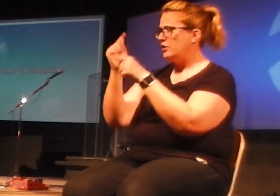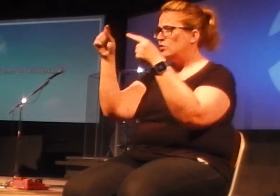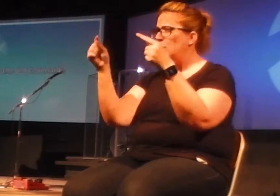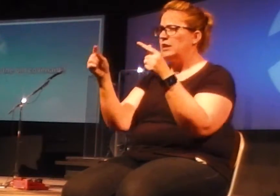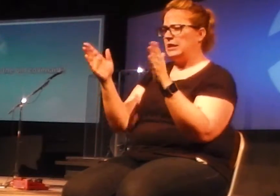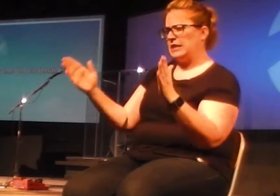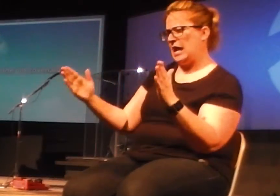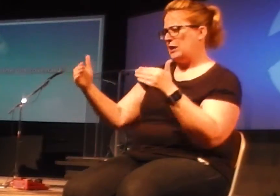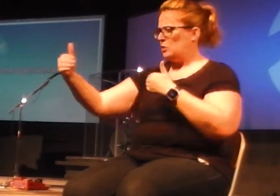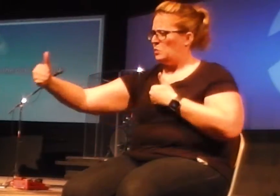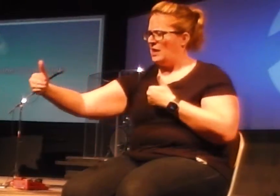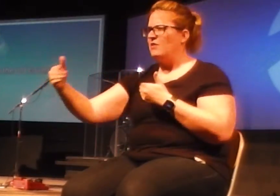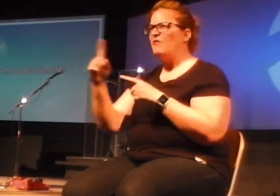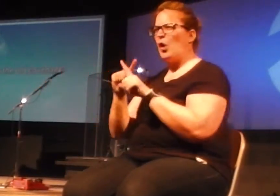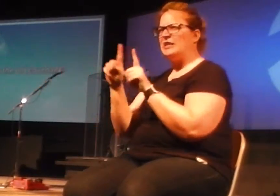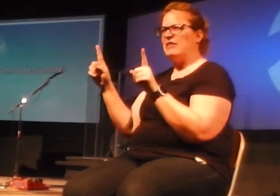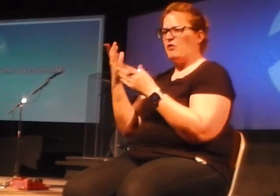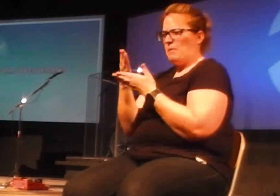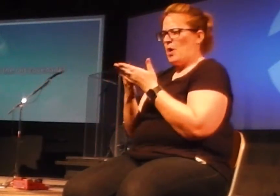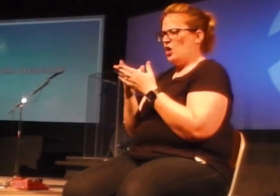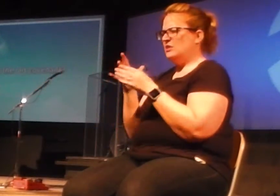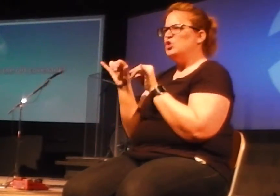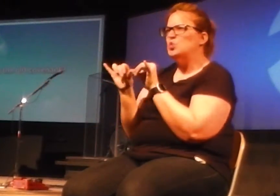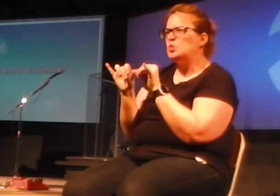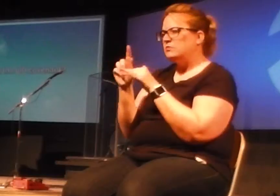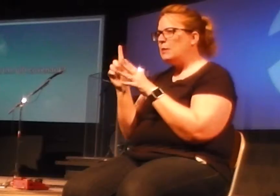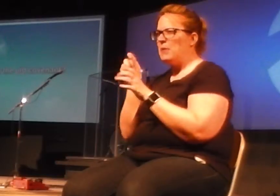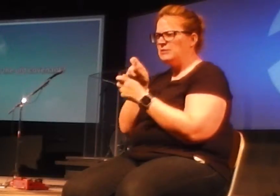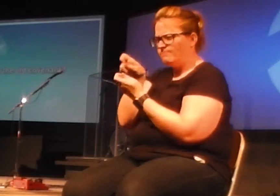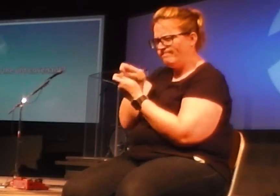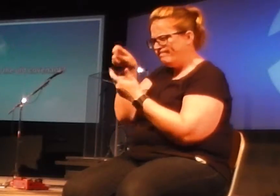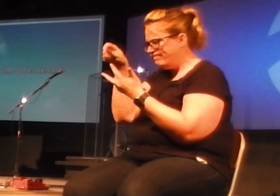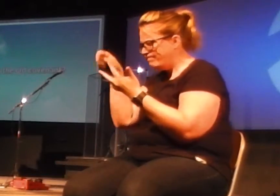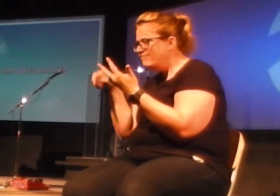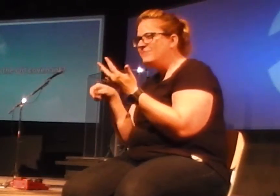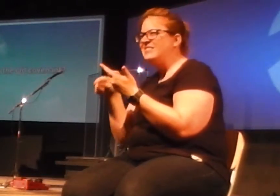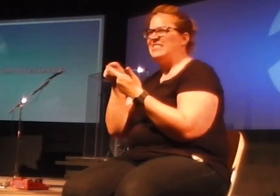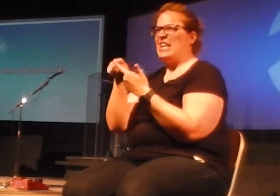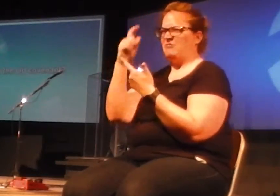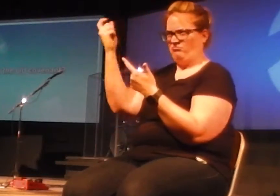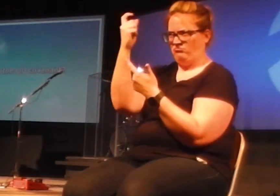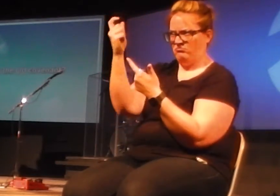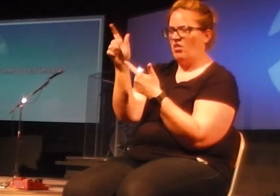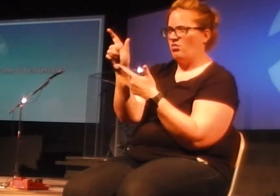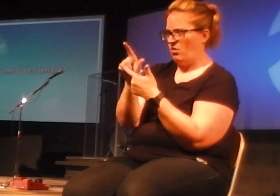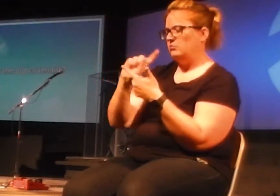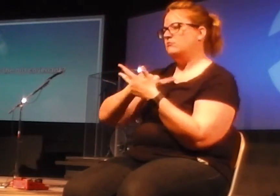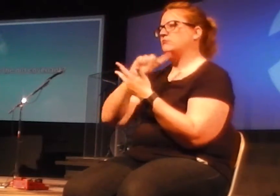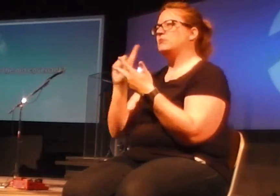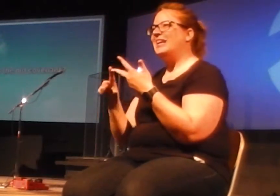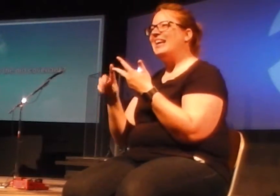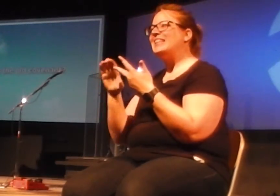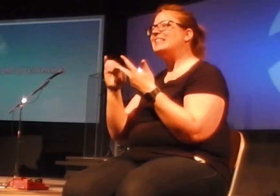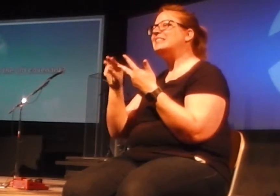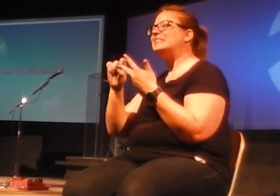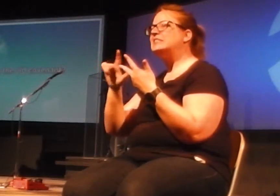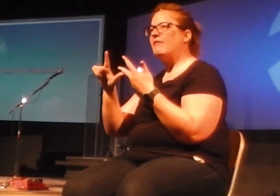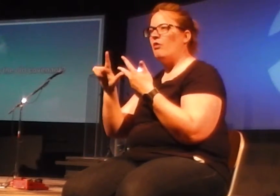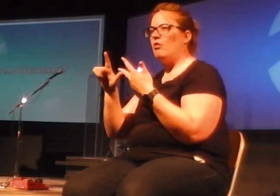and the dimensions of different elements and tools that were used. So there was that whole part of it, the ceremonial law. And then there was the civil law, which had to do with